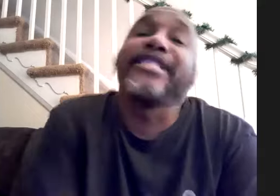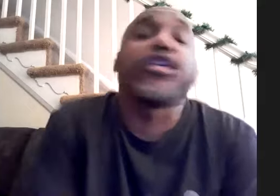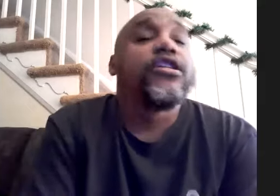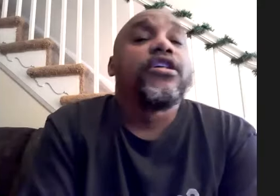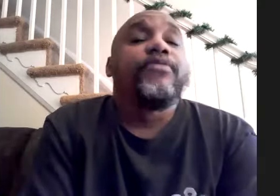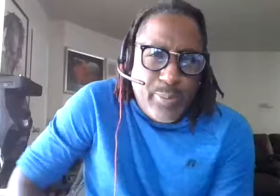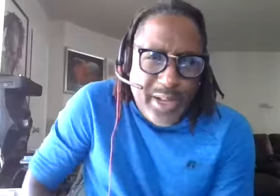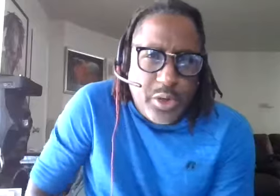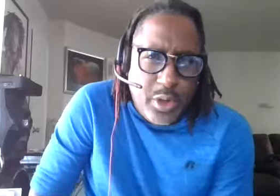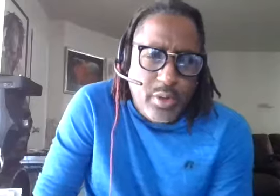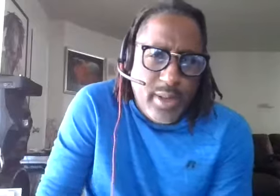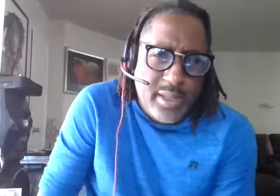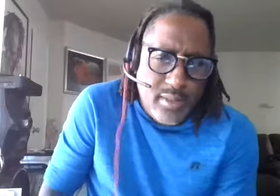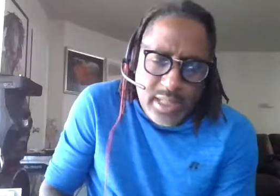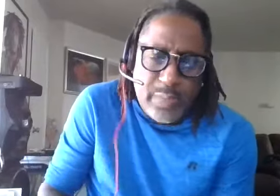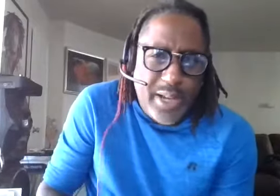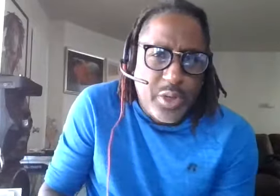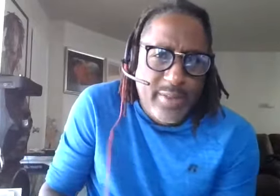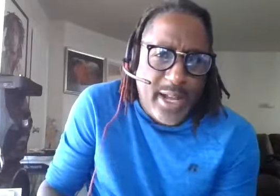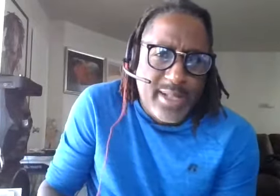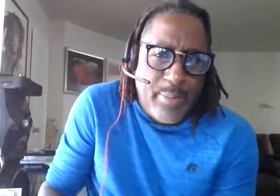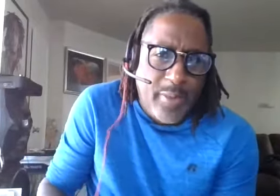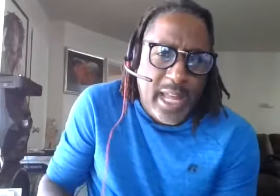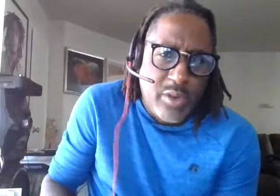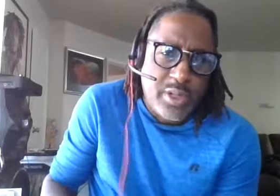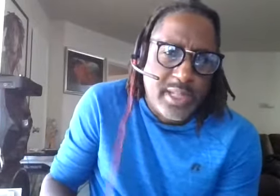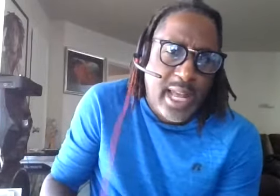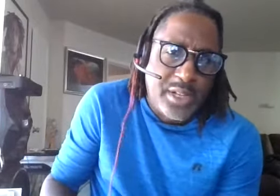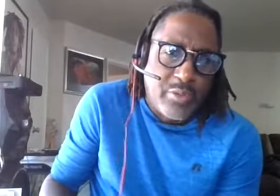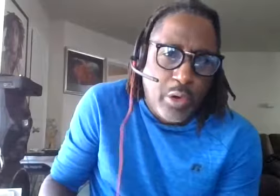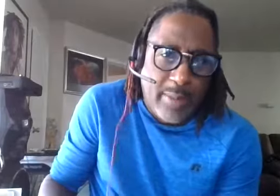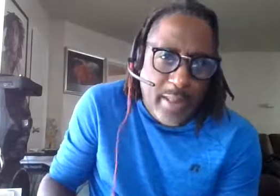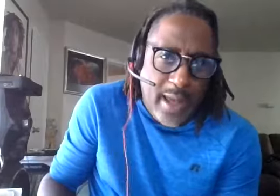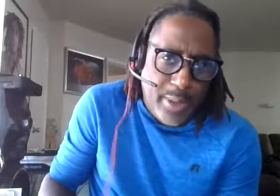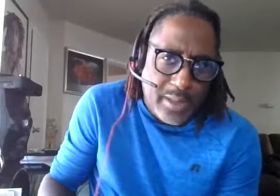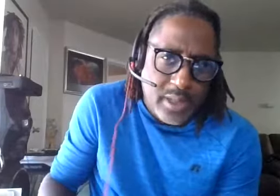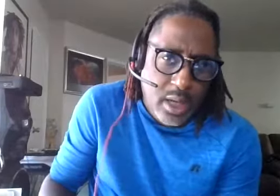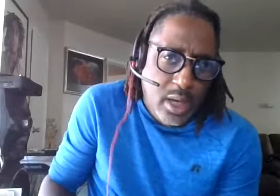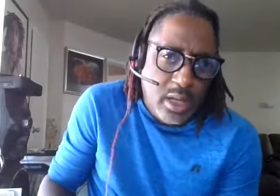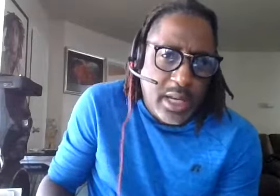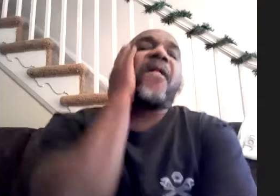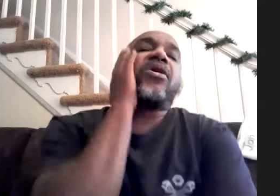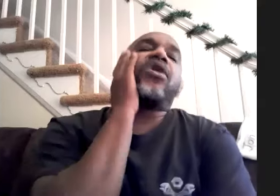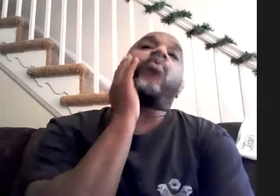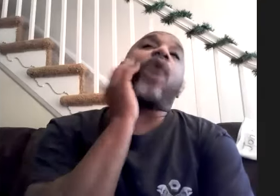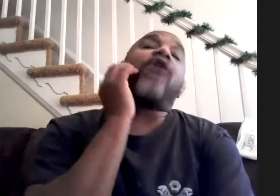but it's like a special it's a special invite type of thing you just can't just roll up in that piece you know you gotta be